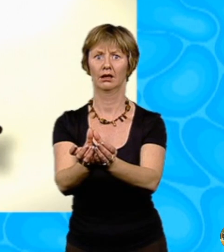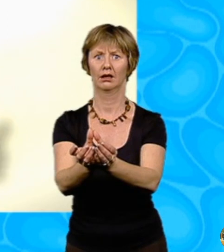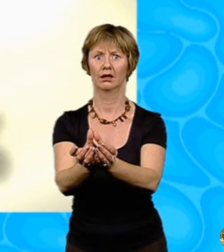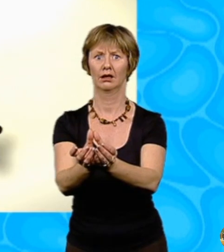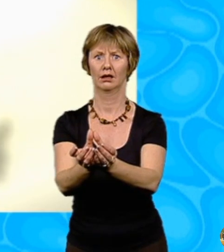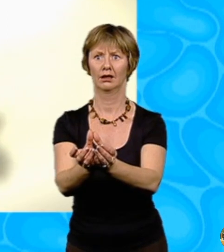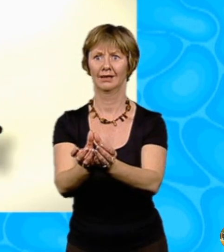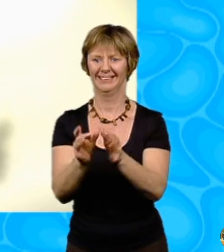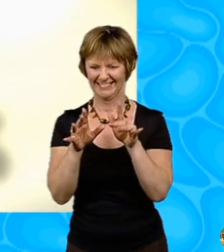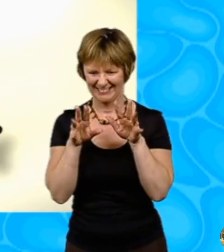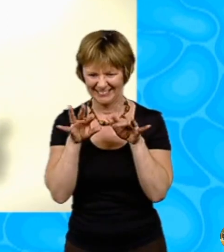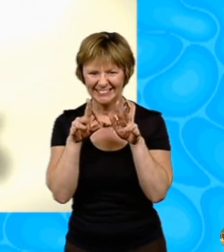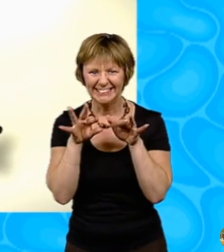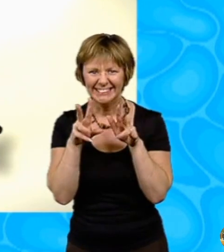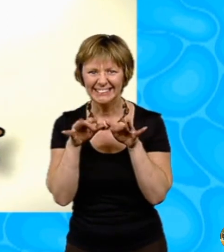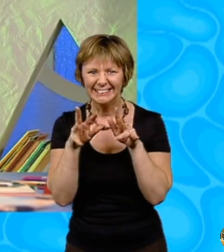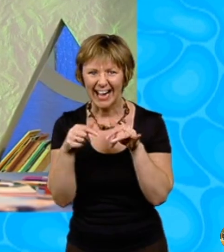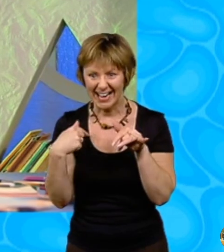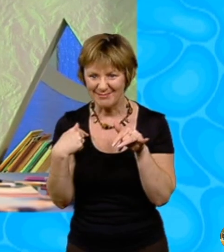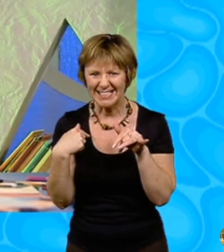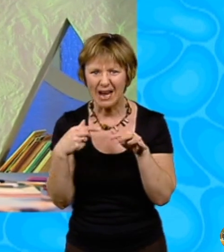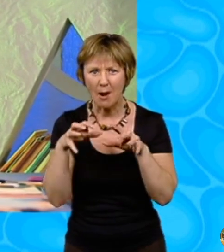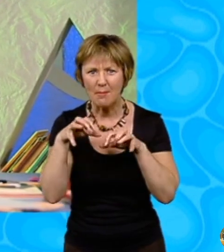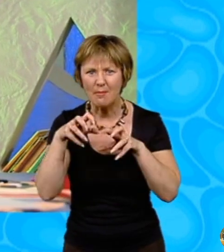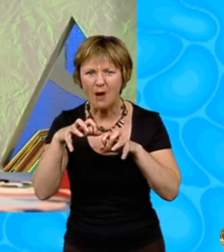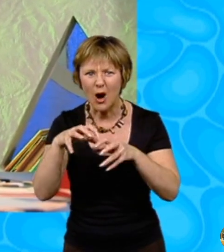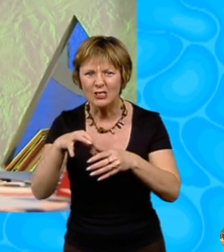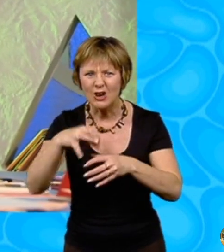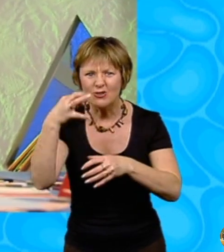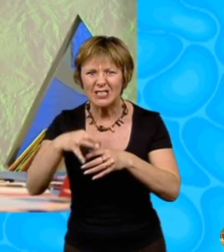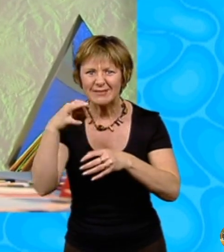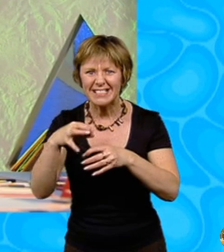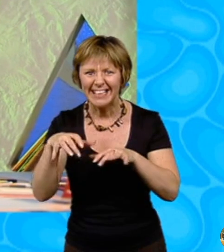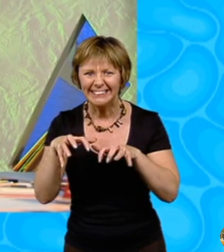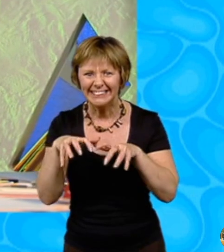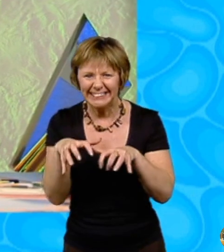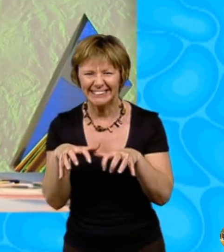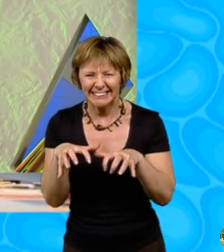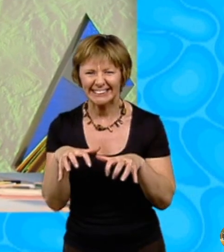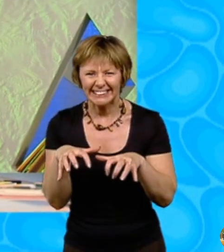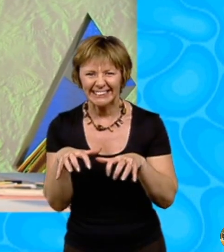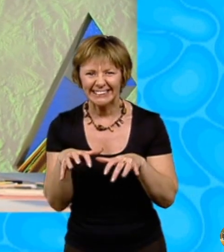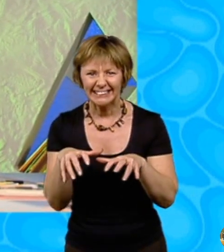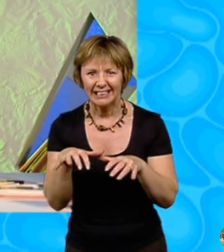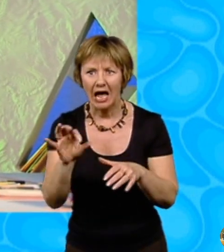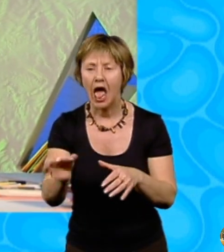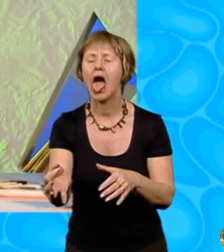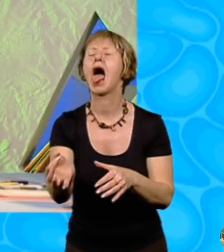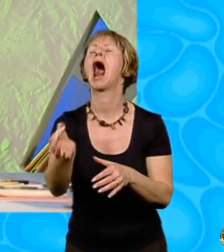I really am a Monster Crisp Guzzler, I'm afraid, laughed Miss Porter. And she popped the crisps into her